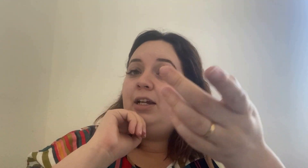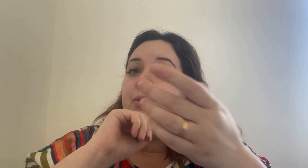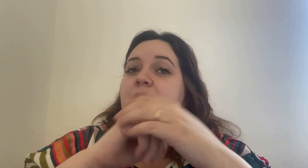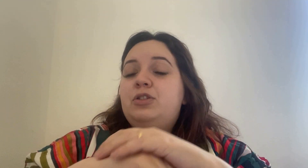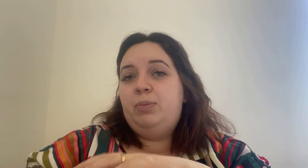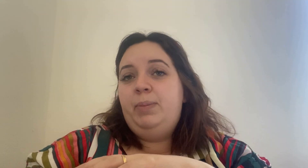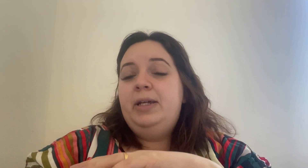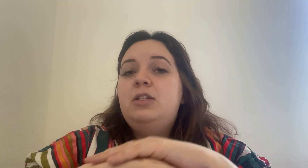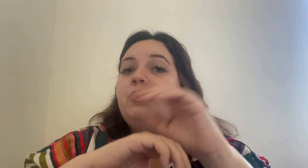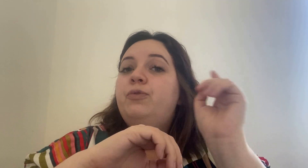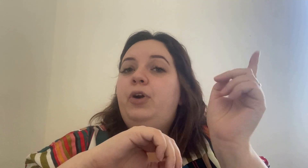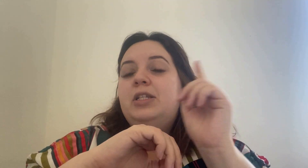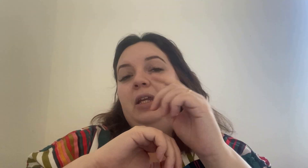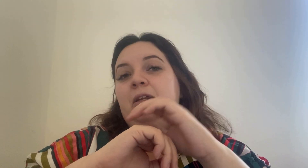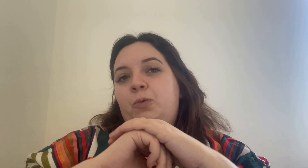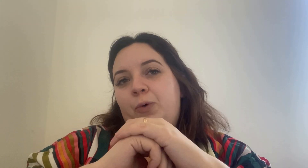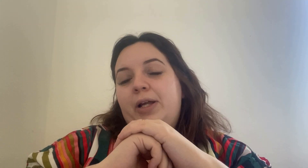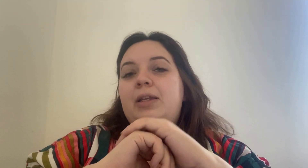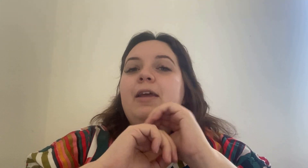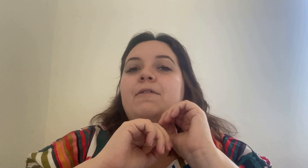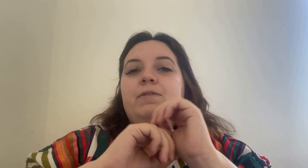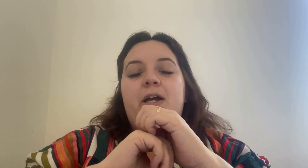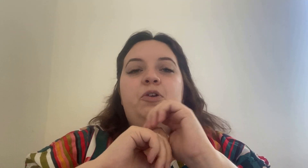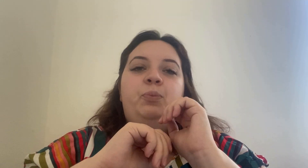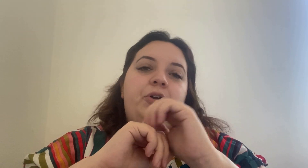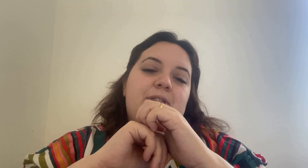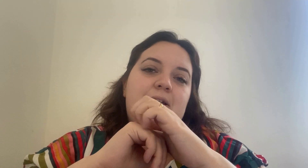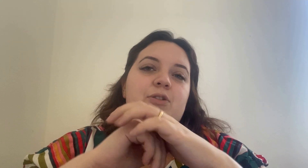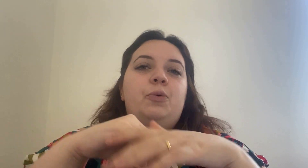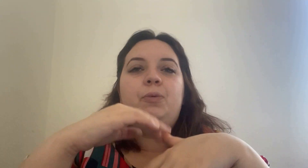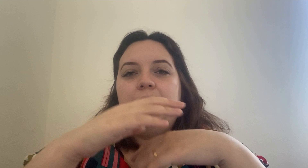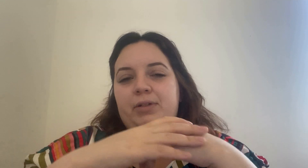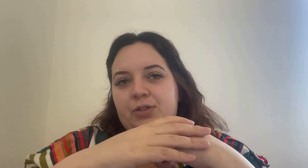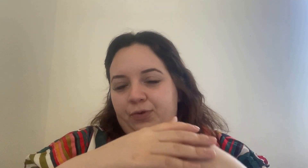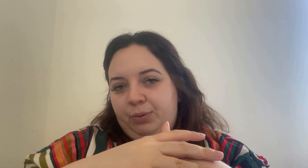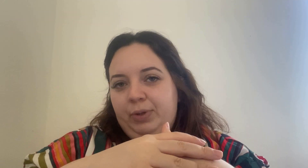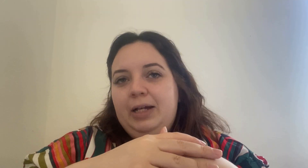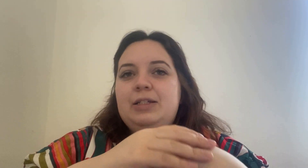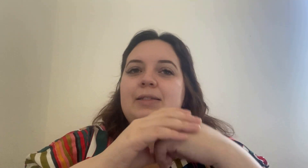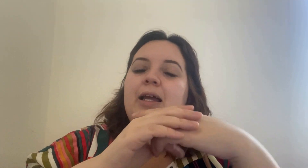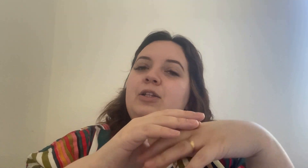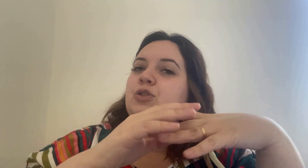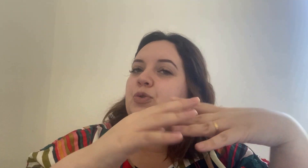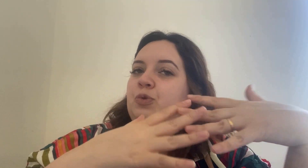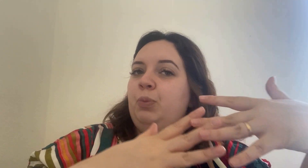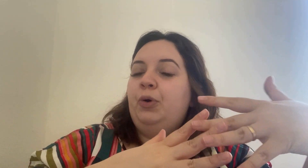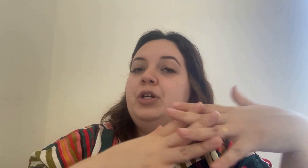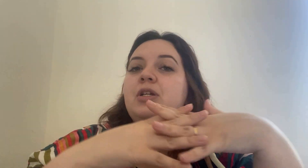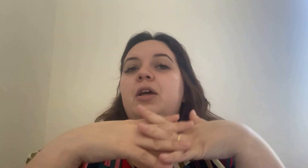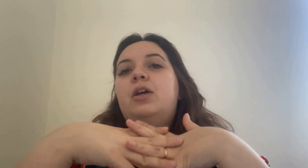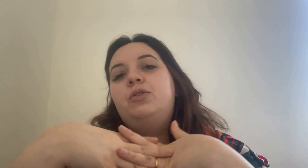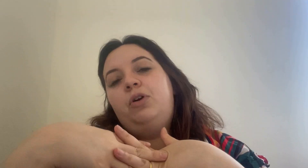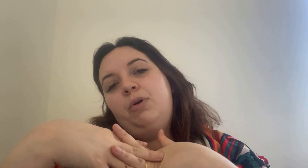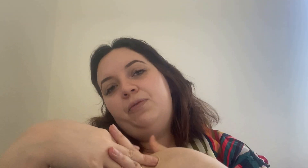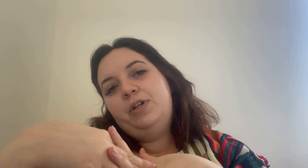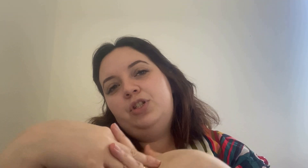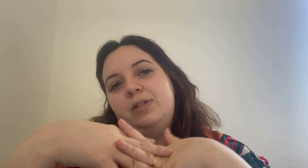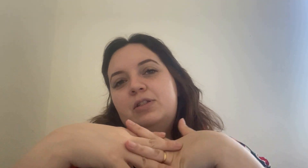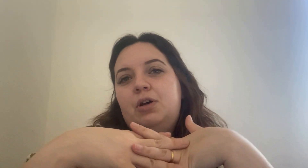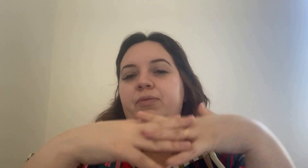supplement 14 in one vital prostate wellness formula designed to support normal functions of